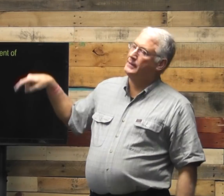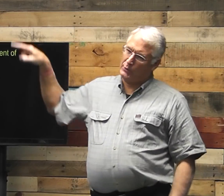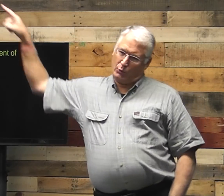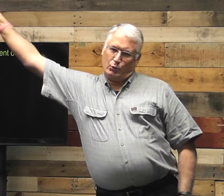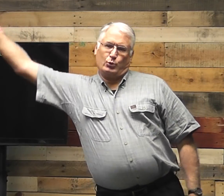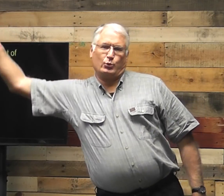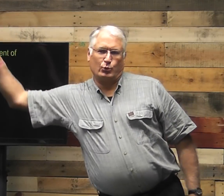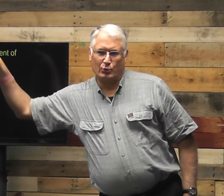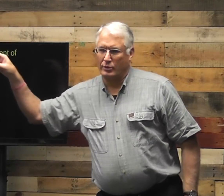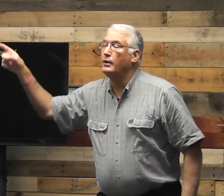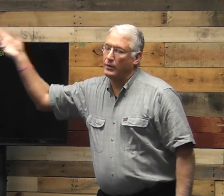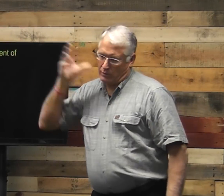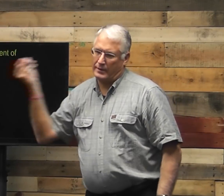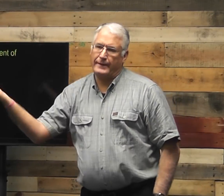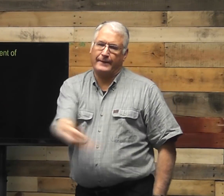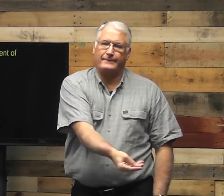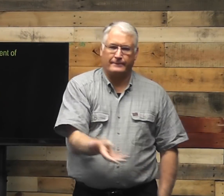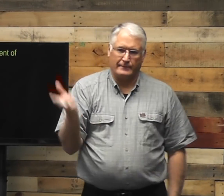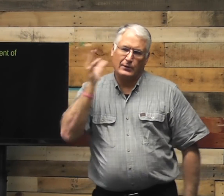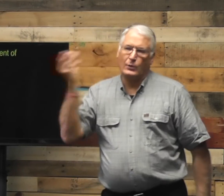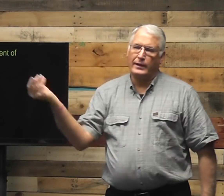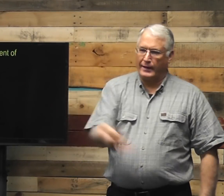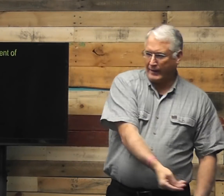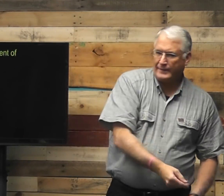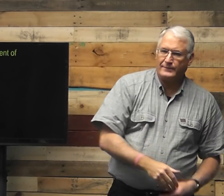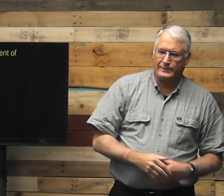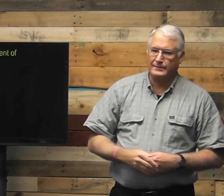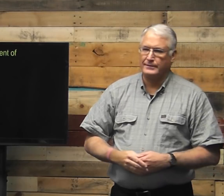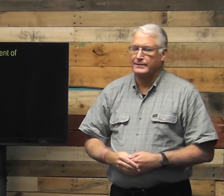this, and this. I need you. And then he'll give it.